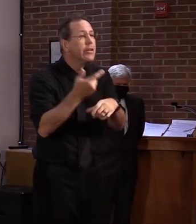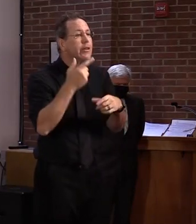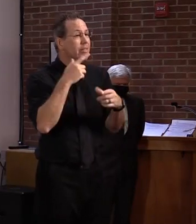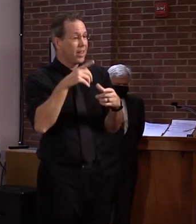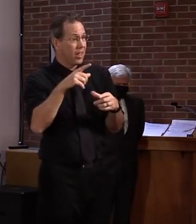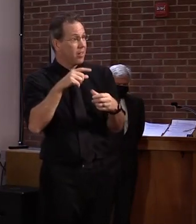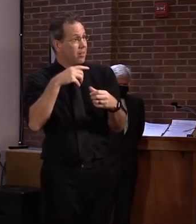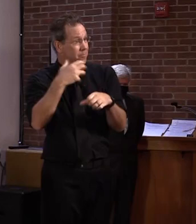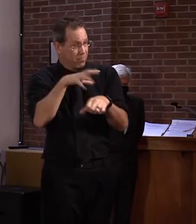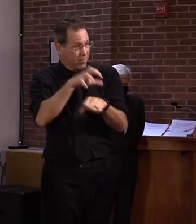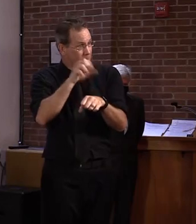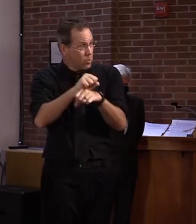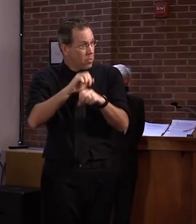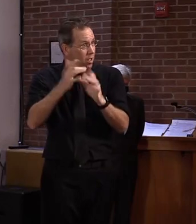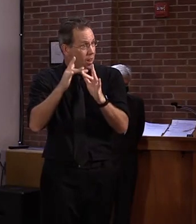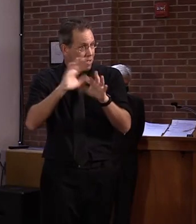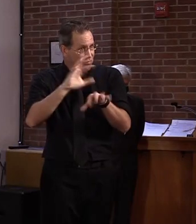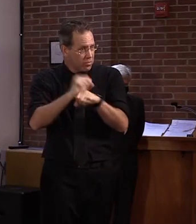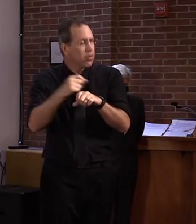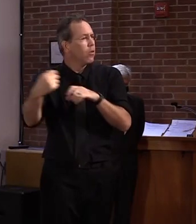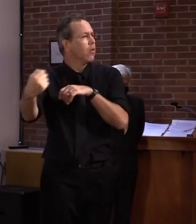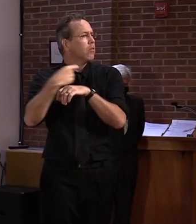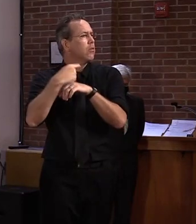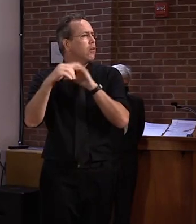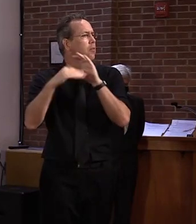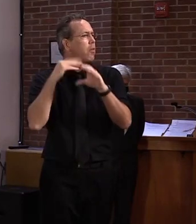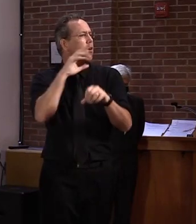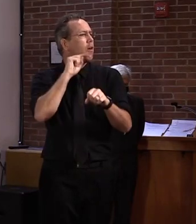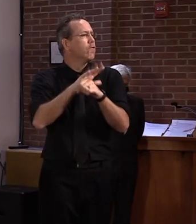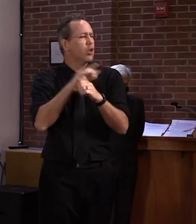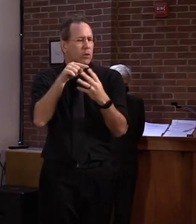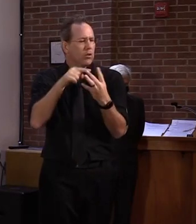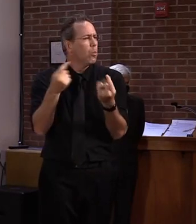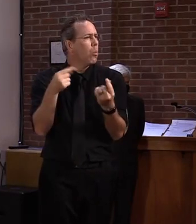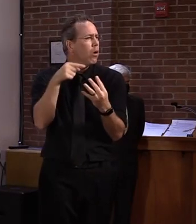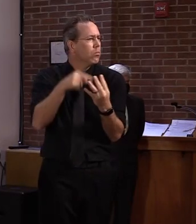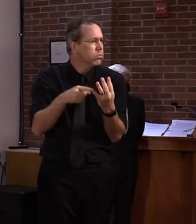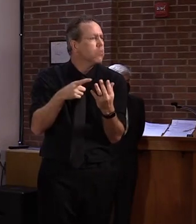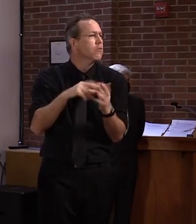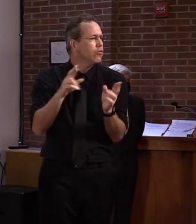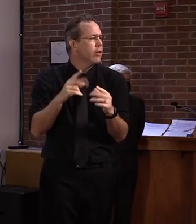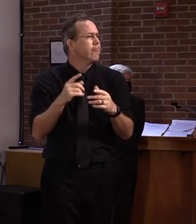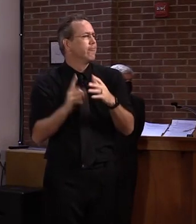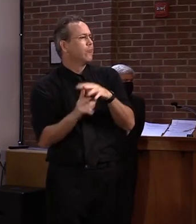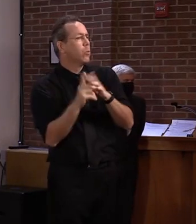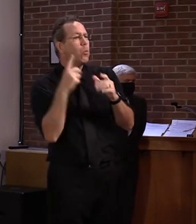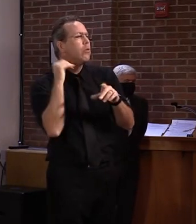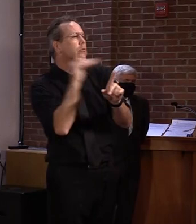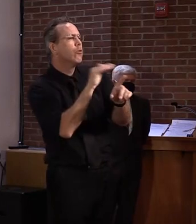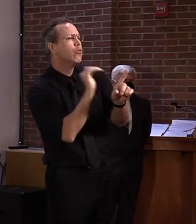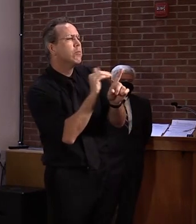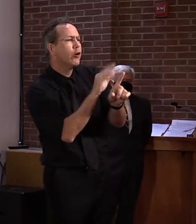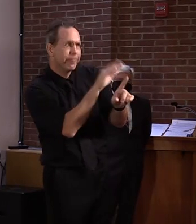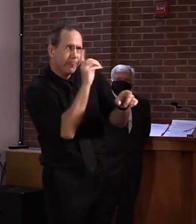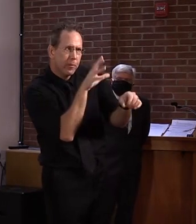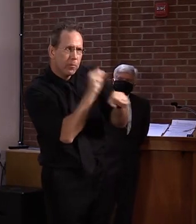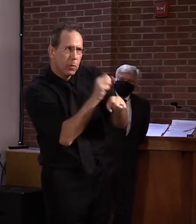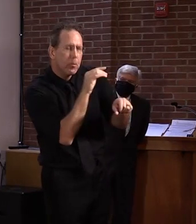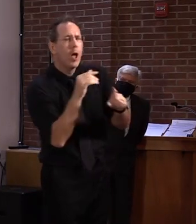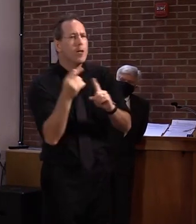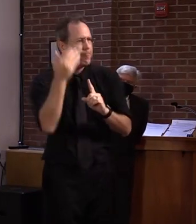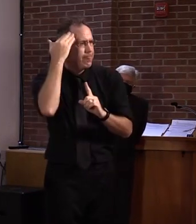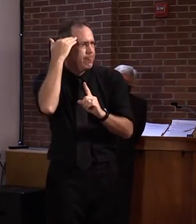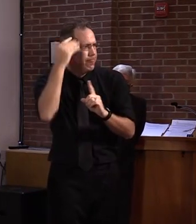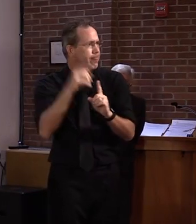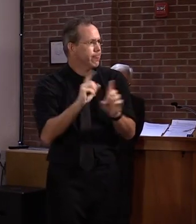of their upcoming appointment with the DMV. Customers will have the ability to choose their appointment based on their